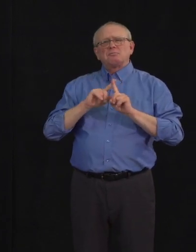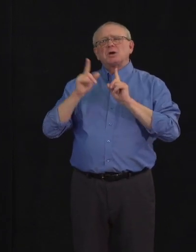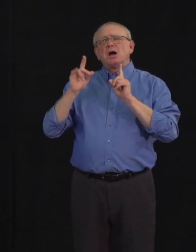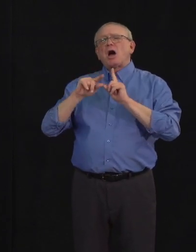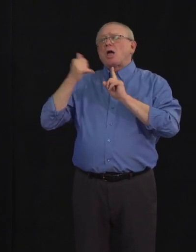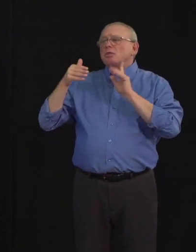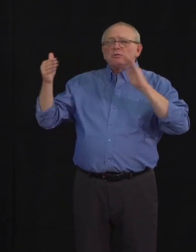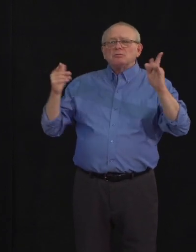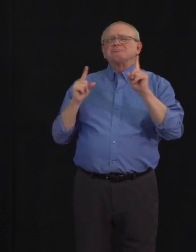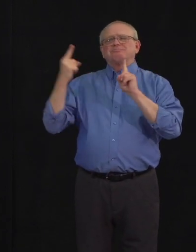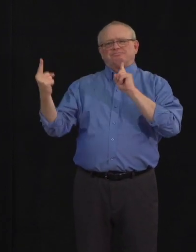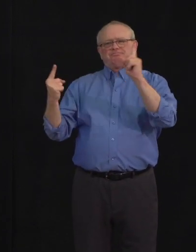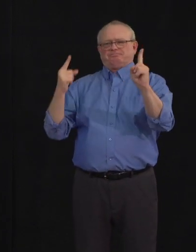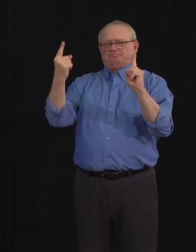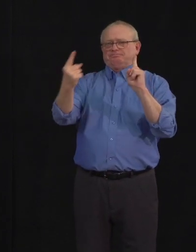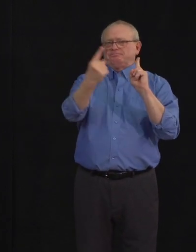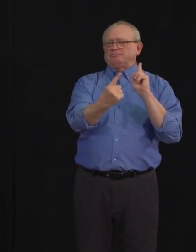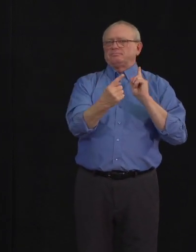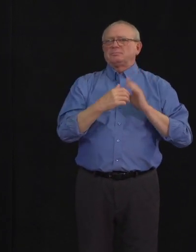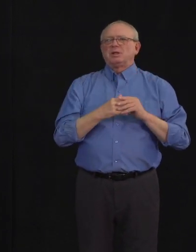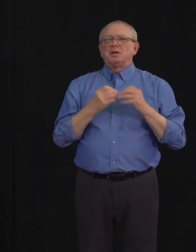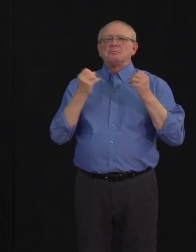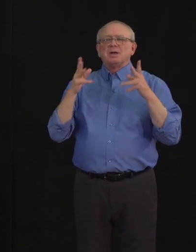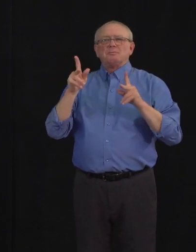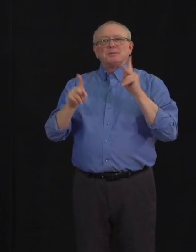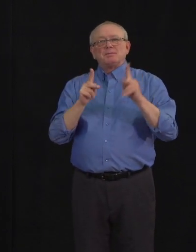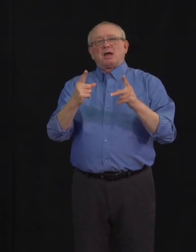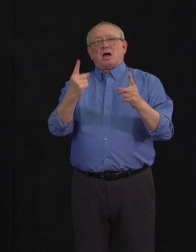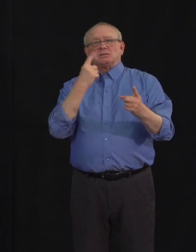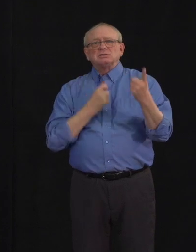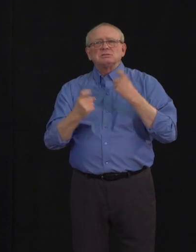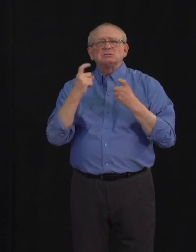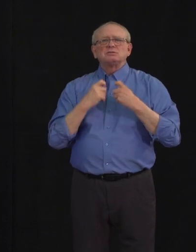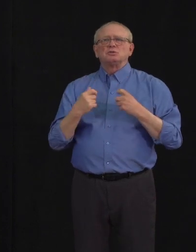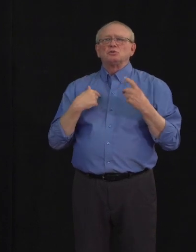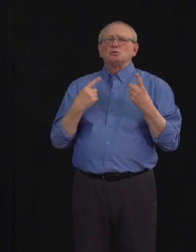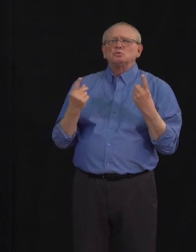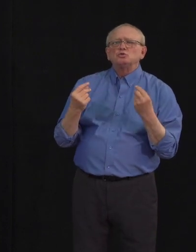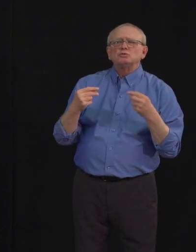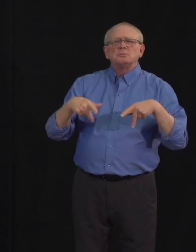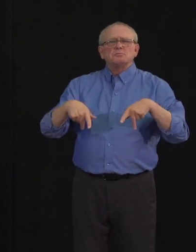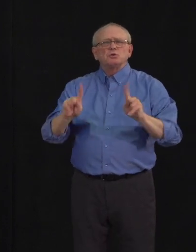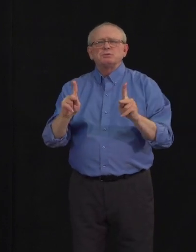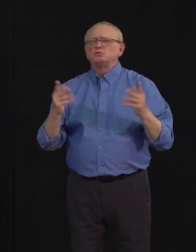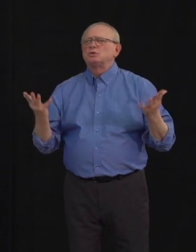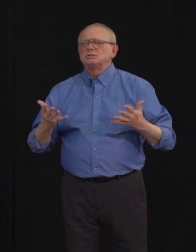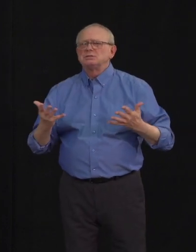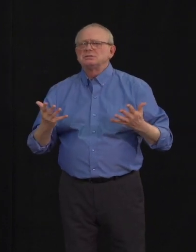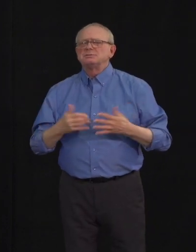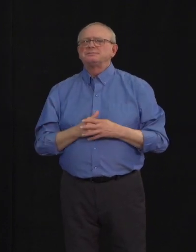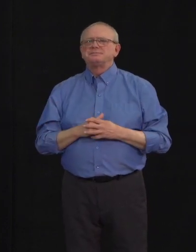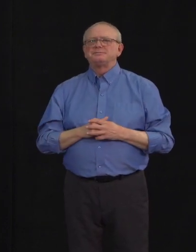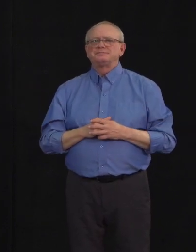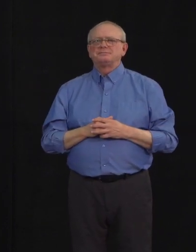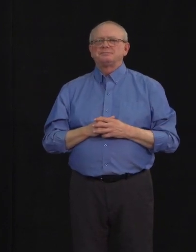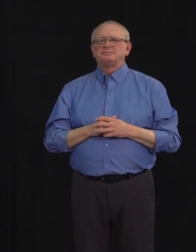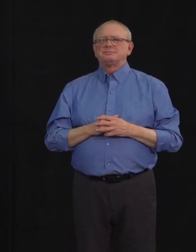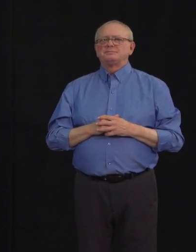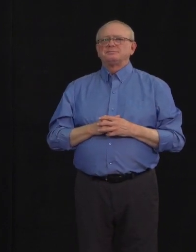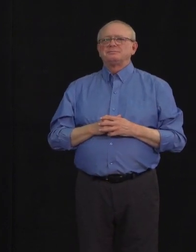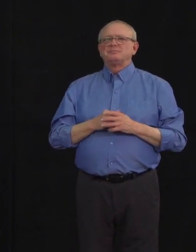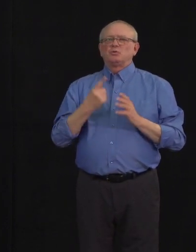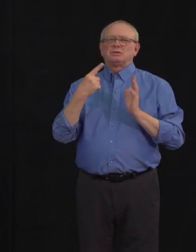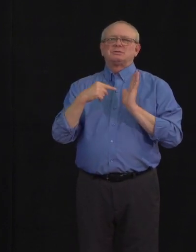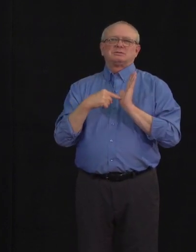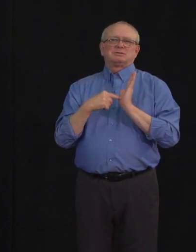activities are allowed under existing orders. Outdoor activities, such as the following, are